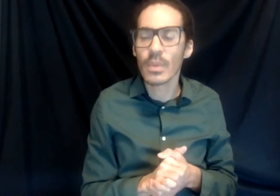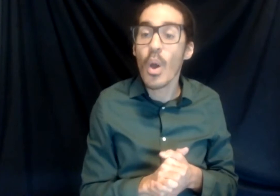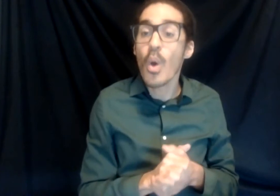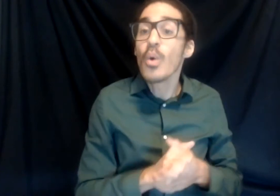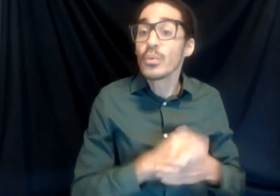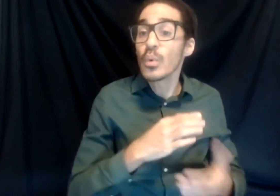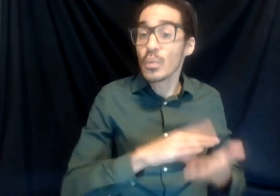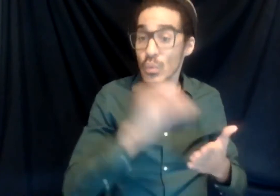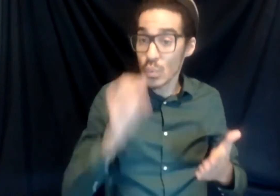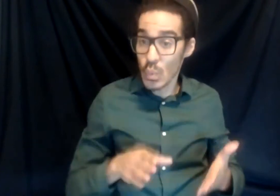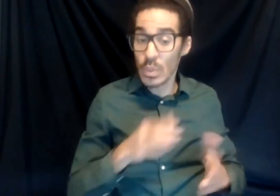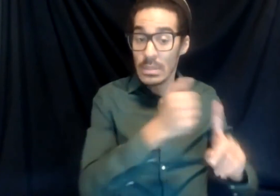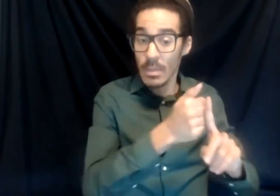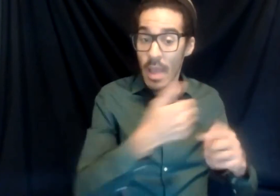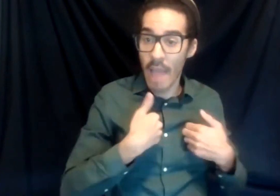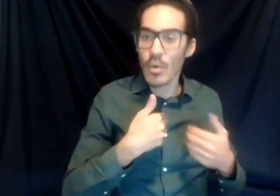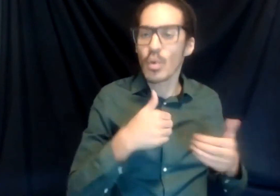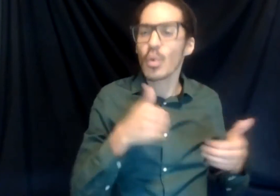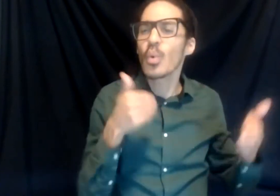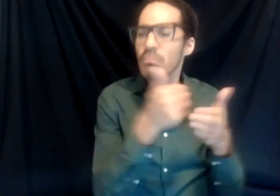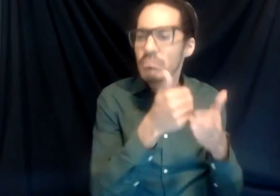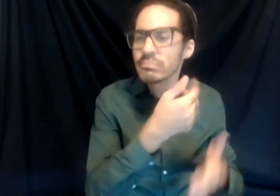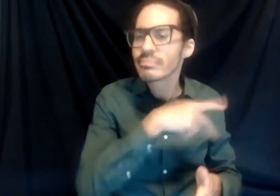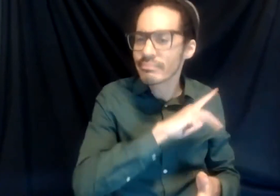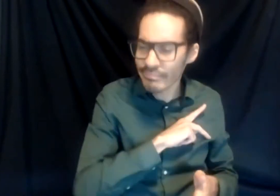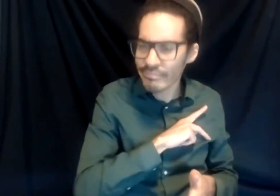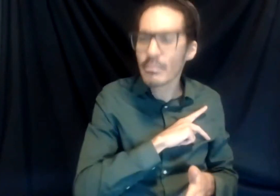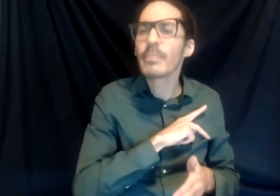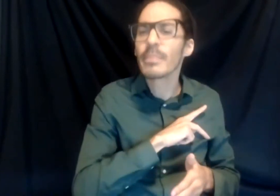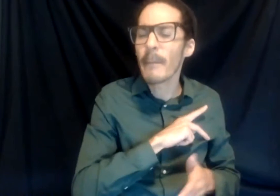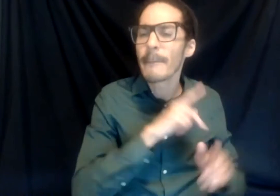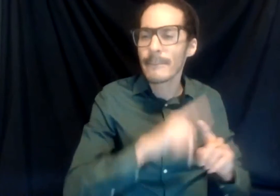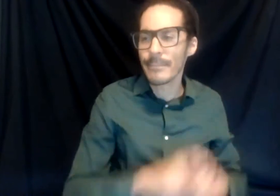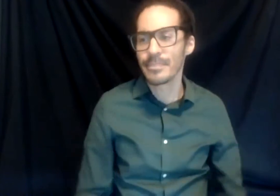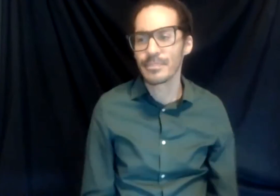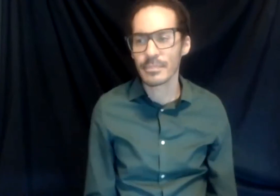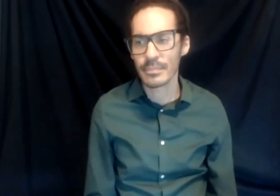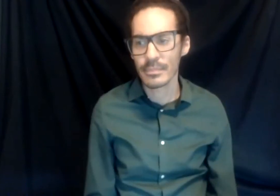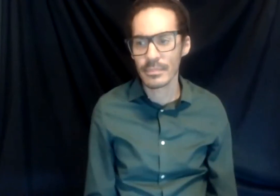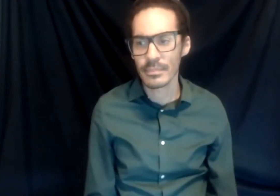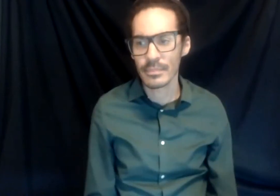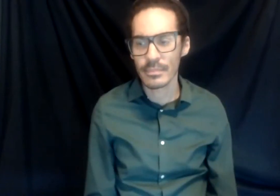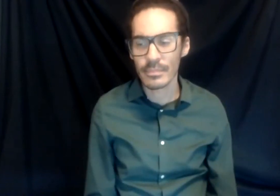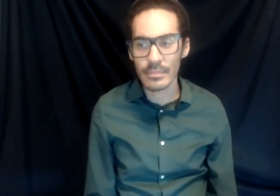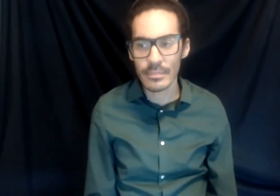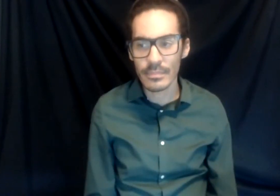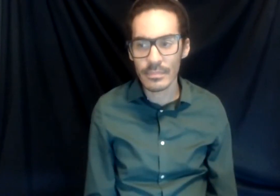So I would say RIT had the most diverse type of personality, maybe not a student body or maybe just race, while in